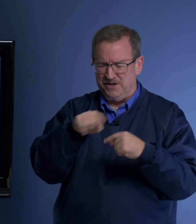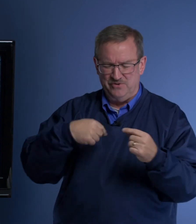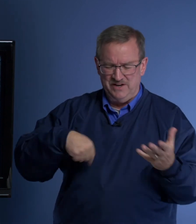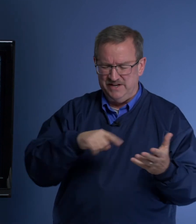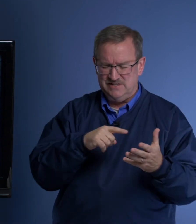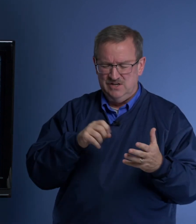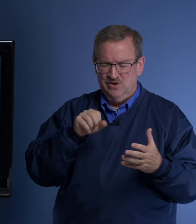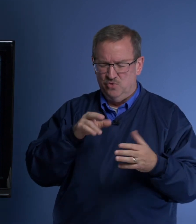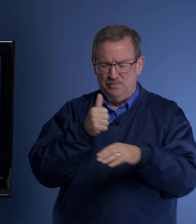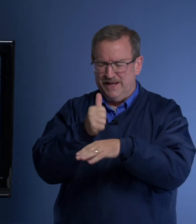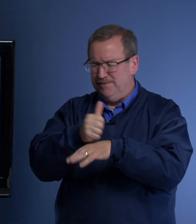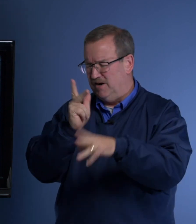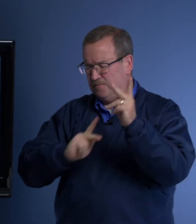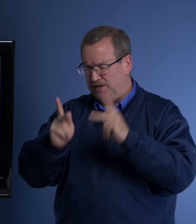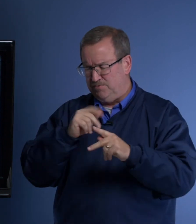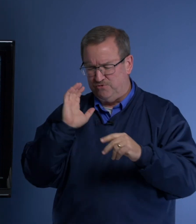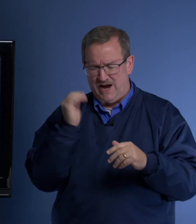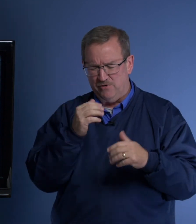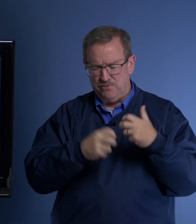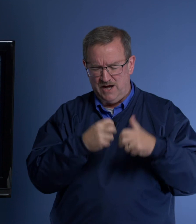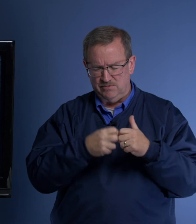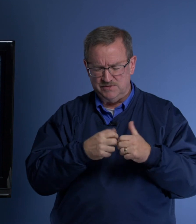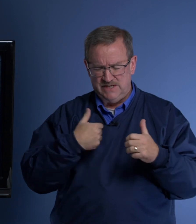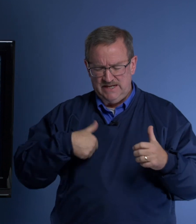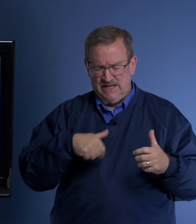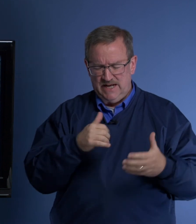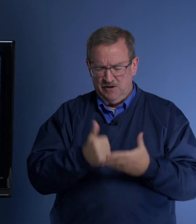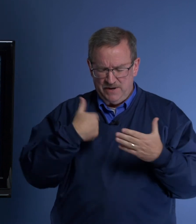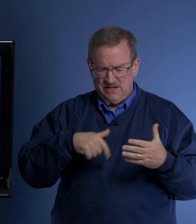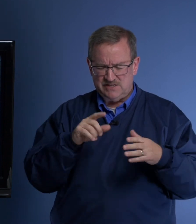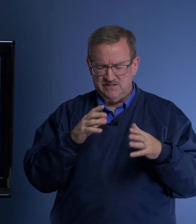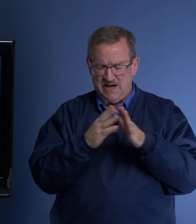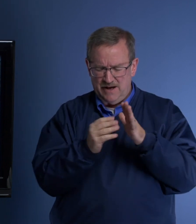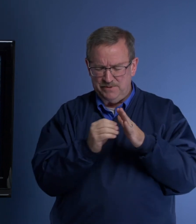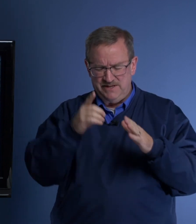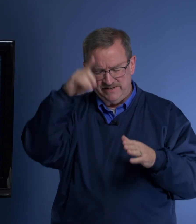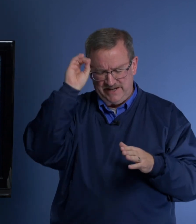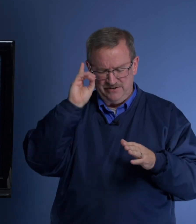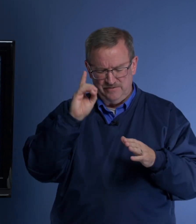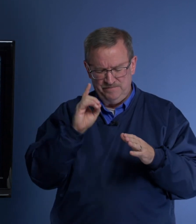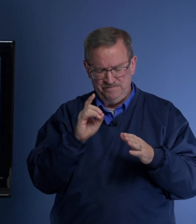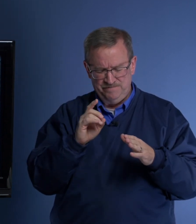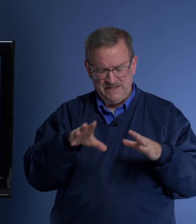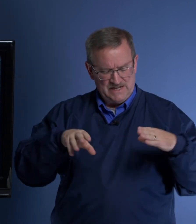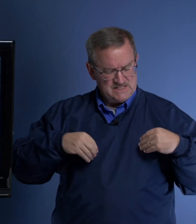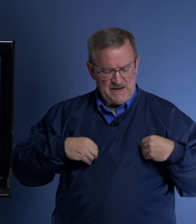around us or blame other people for our problems. Help us to copy Daniel. Accept,